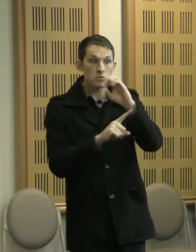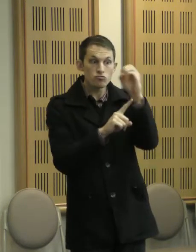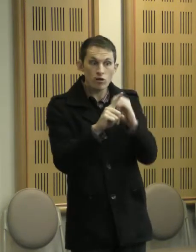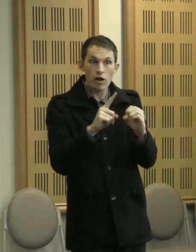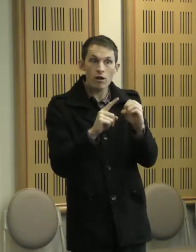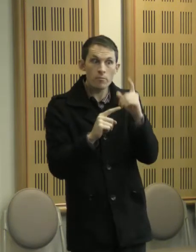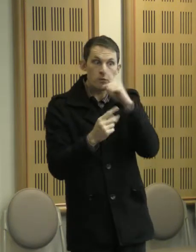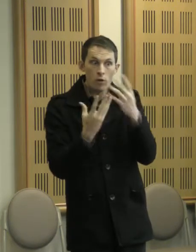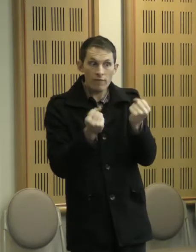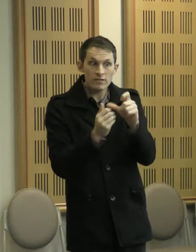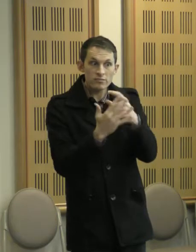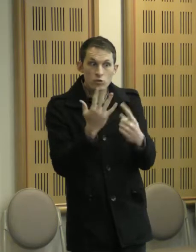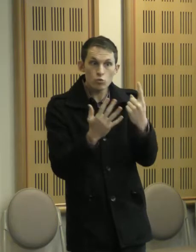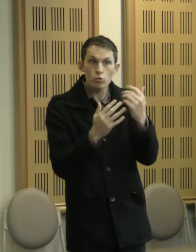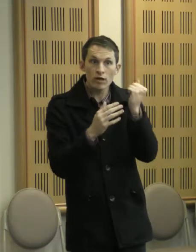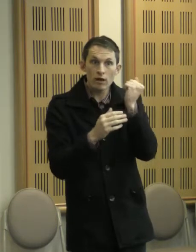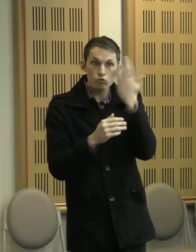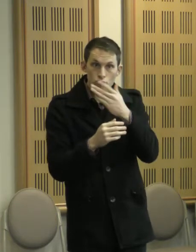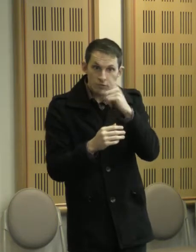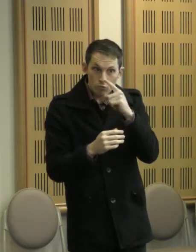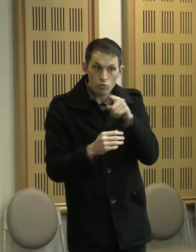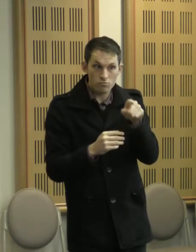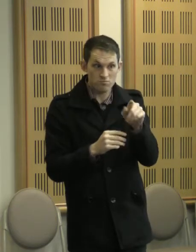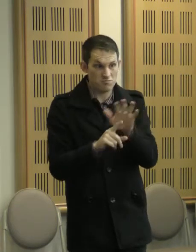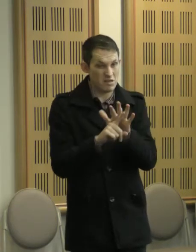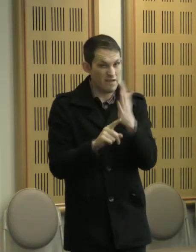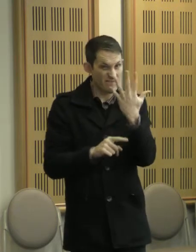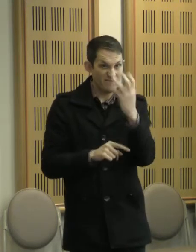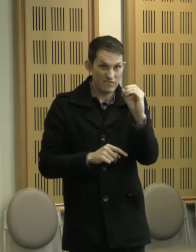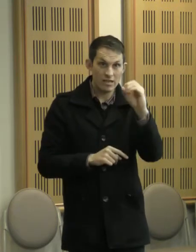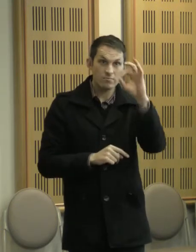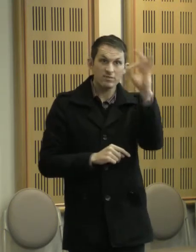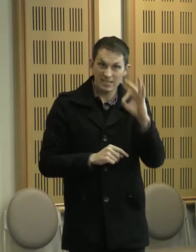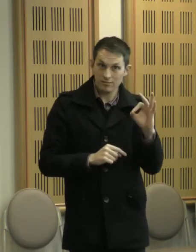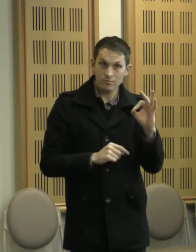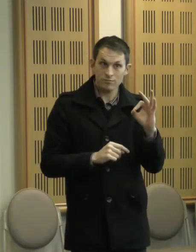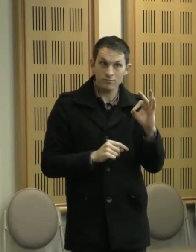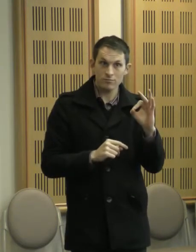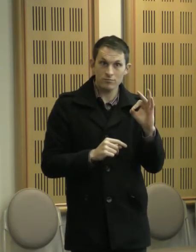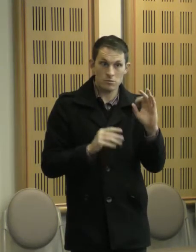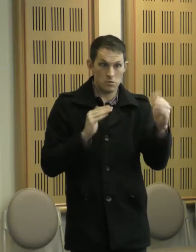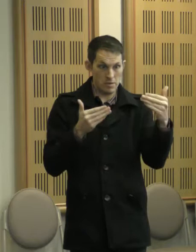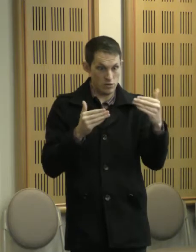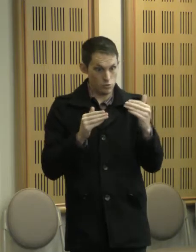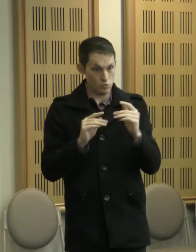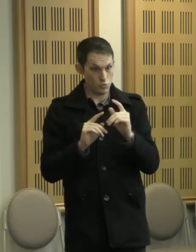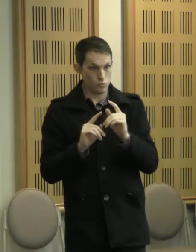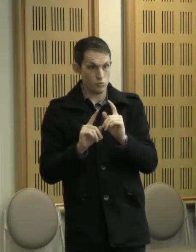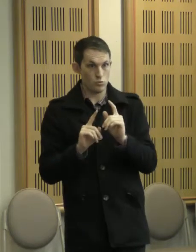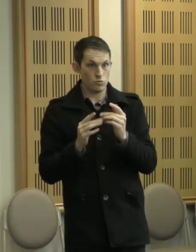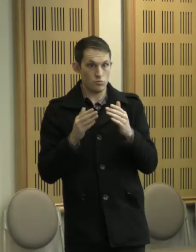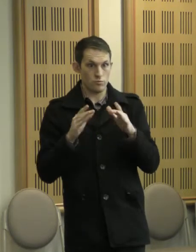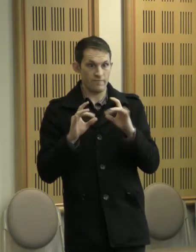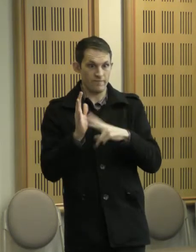Indigenous people in the Grampians was about 50% as compared with 20% in the general